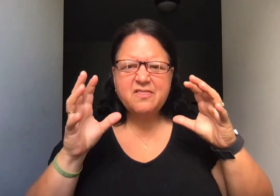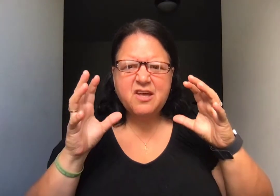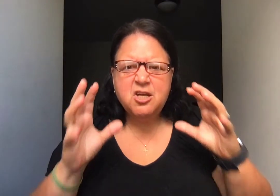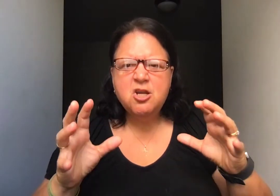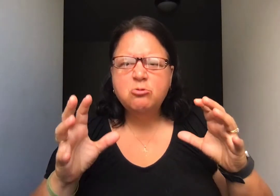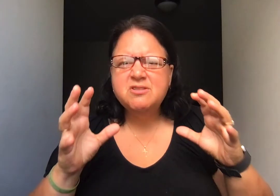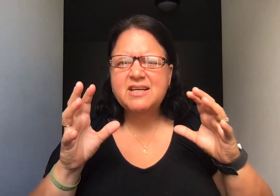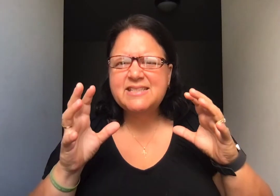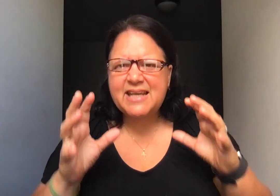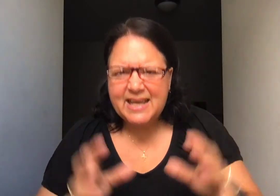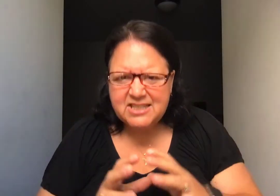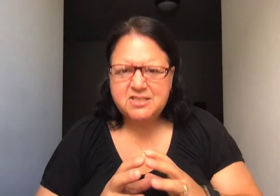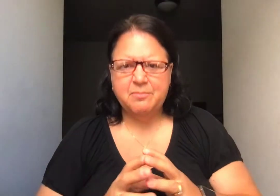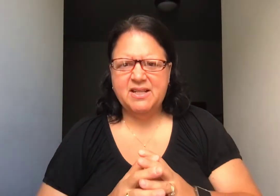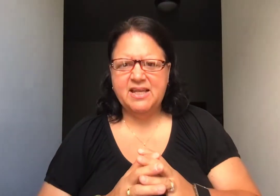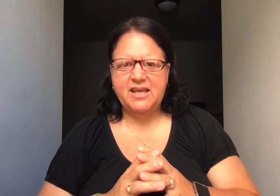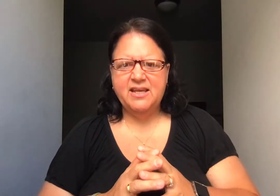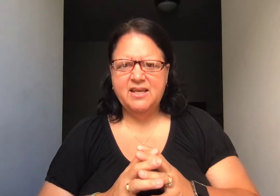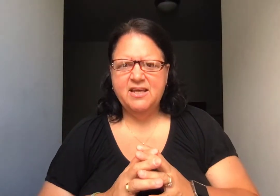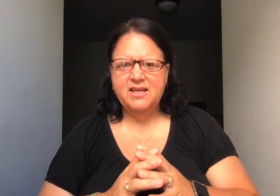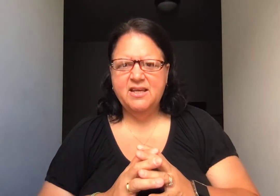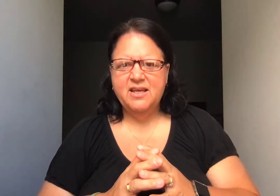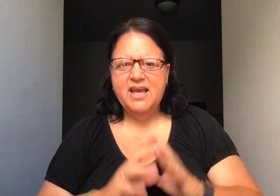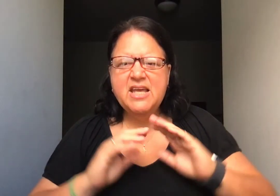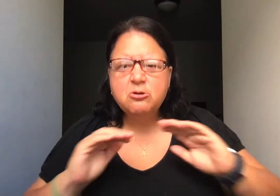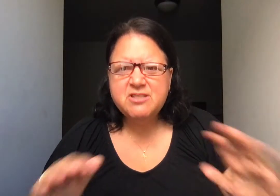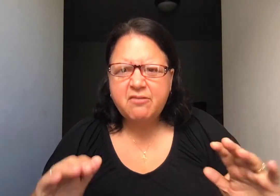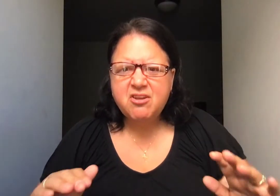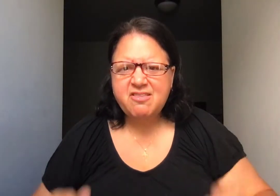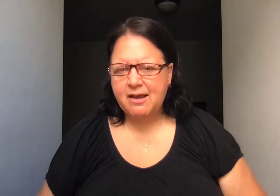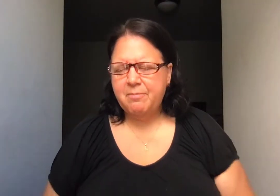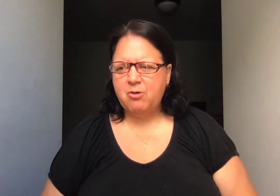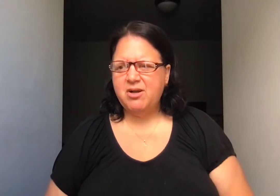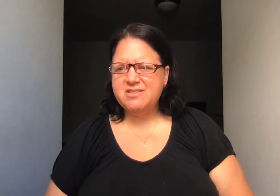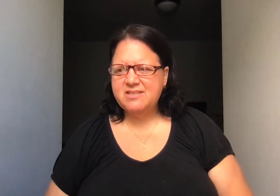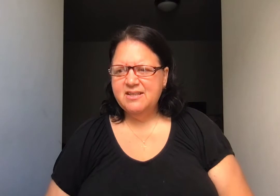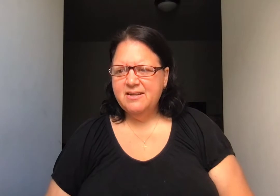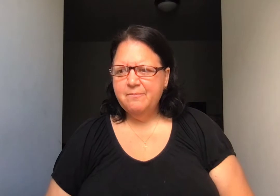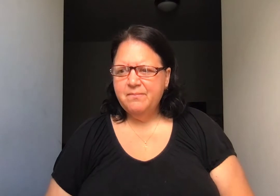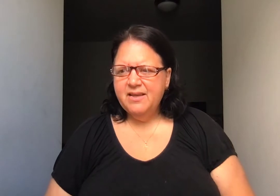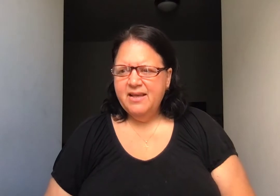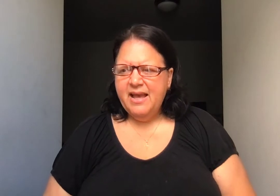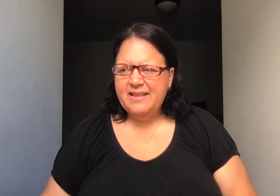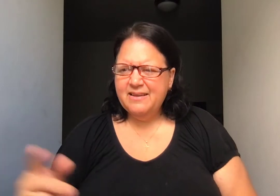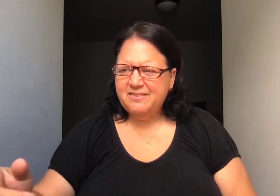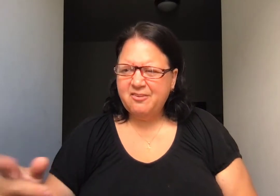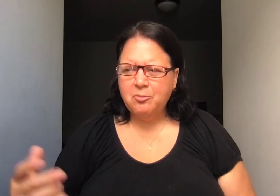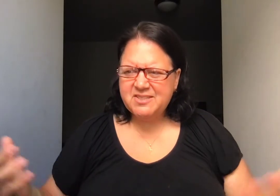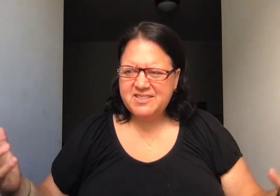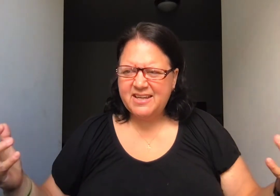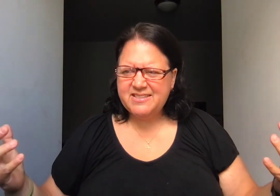that knows us intimately. He knows everything about us. And the psalmist says,